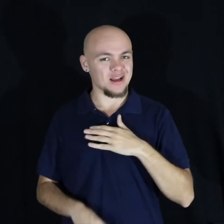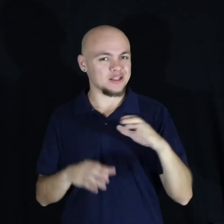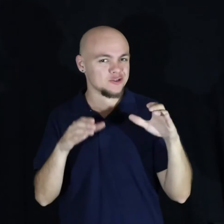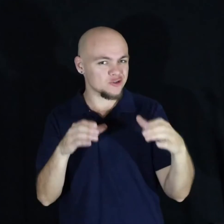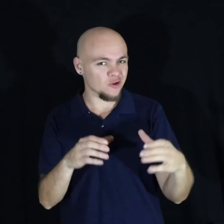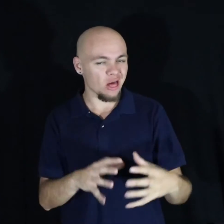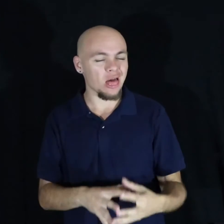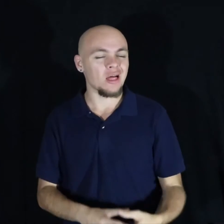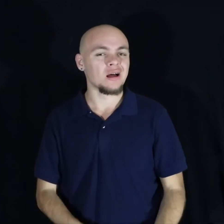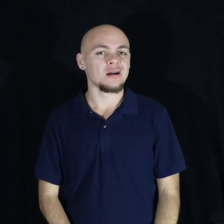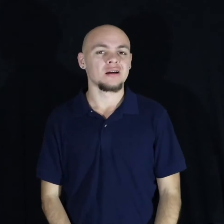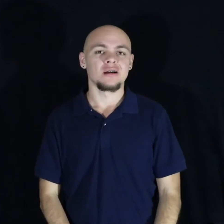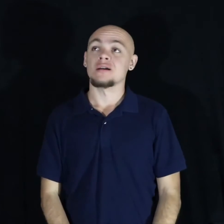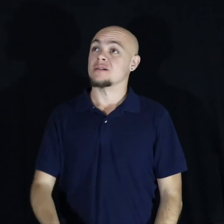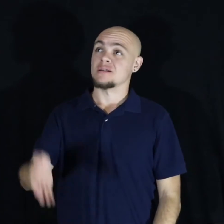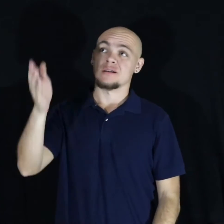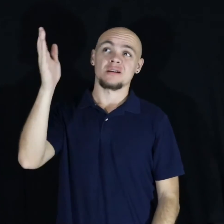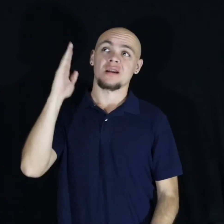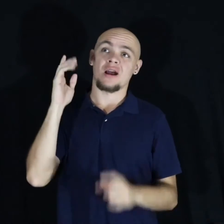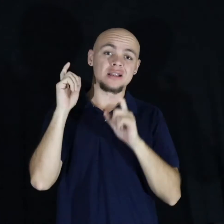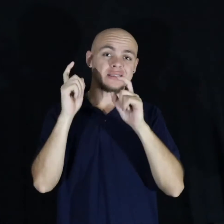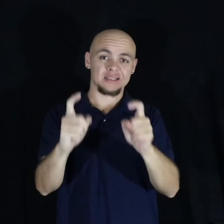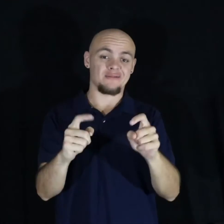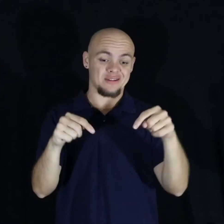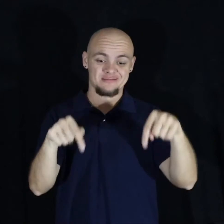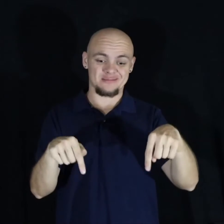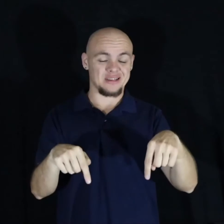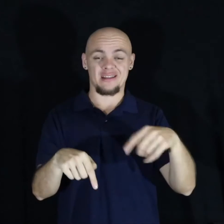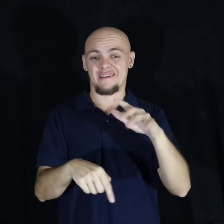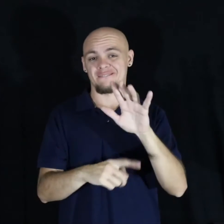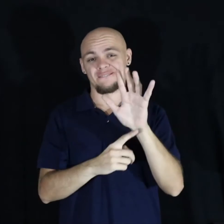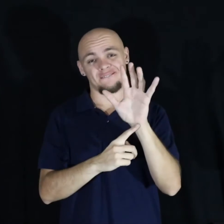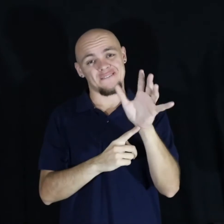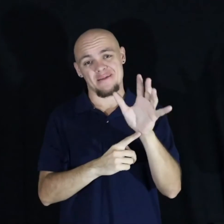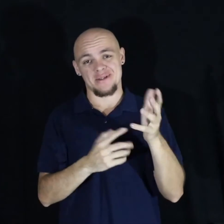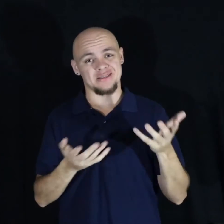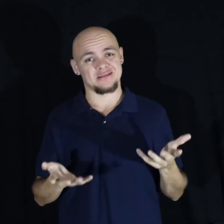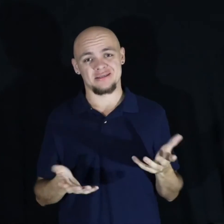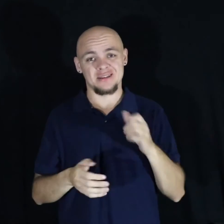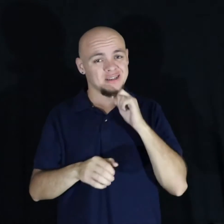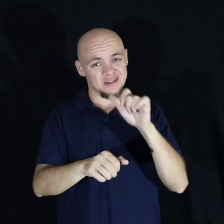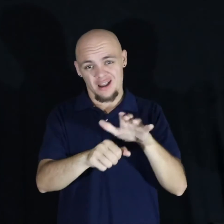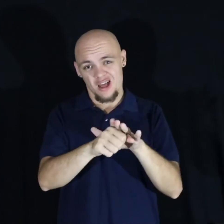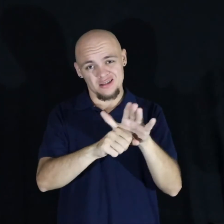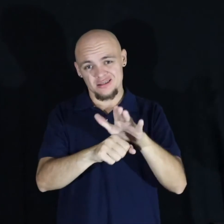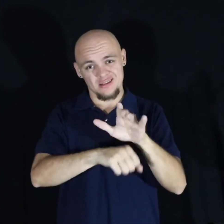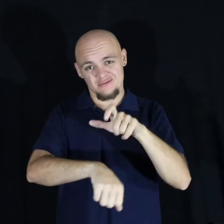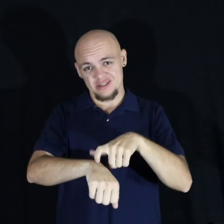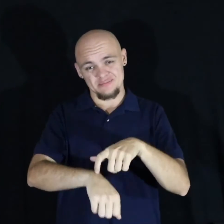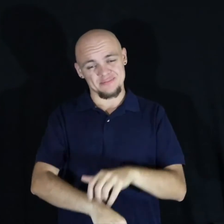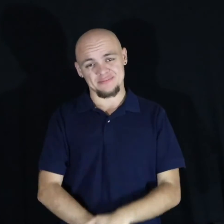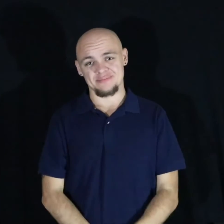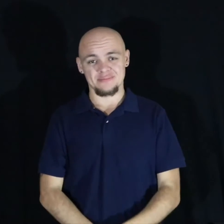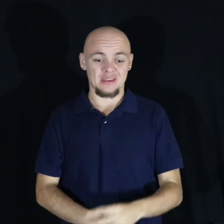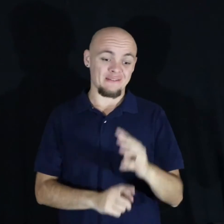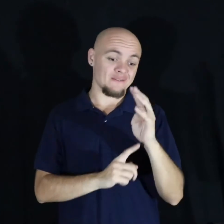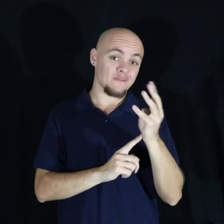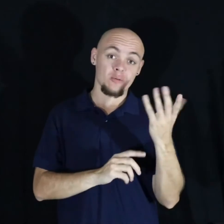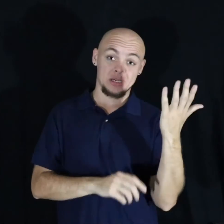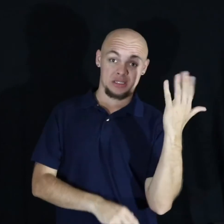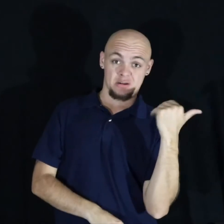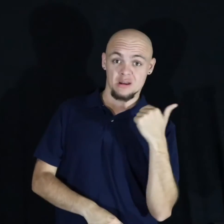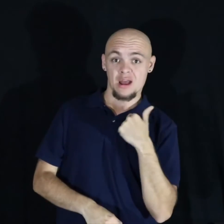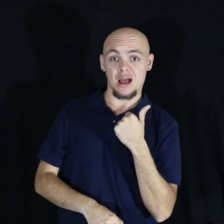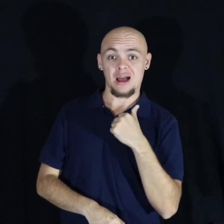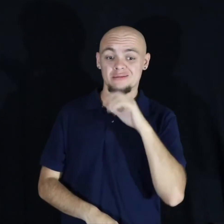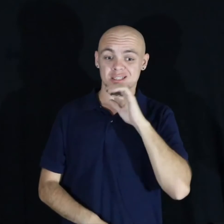Listen, God has given us like five minutes here. Not a long time. Four minutes ago, I